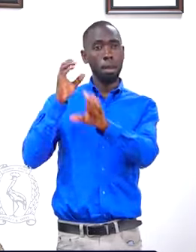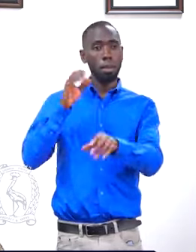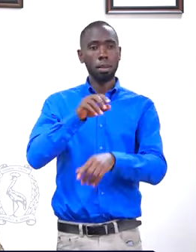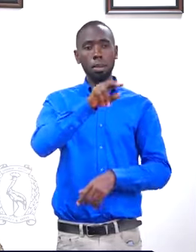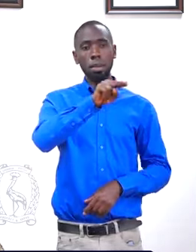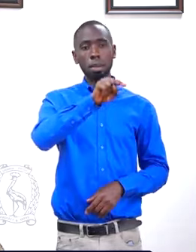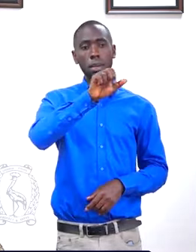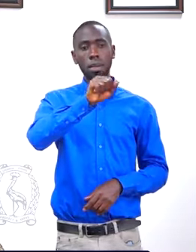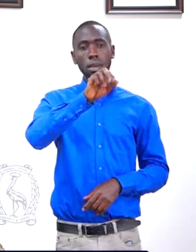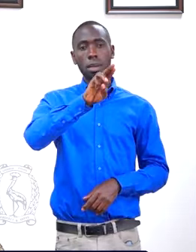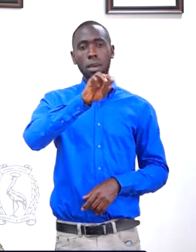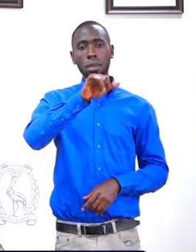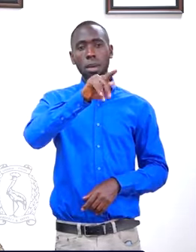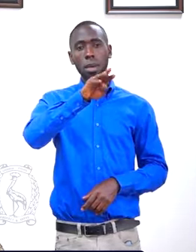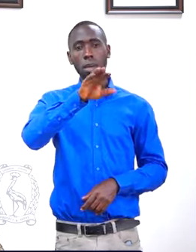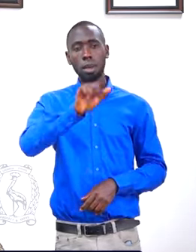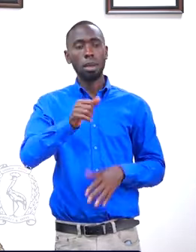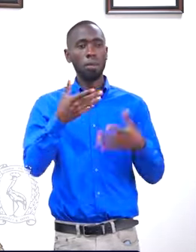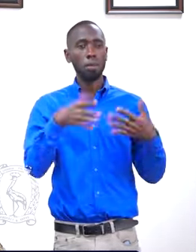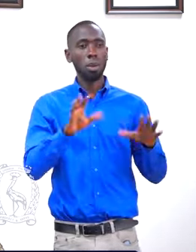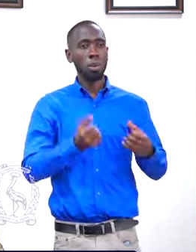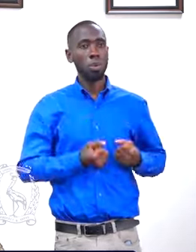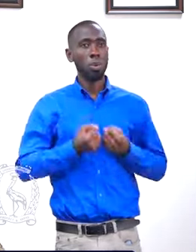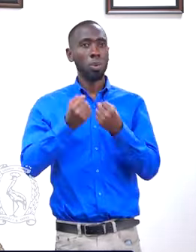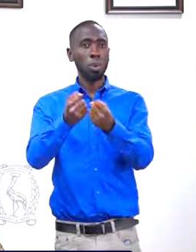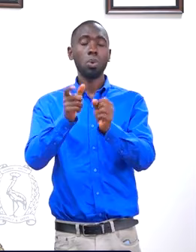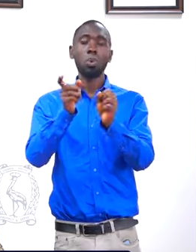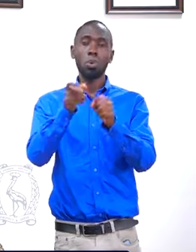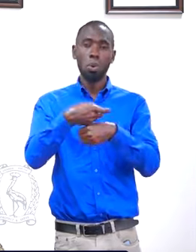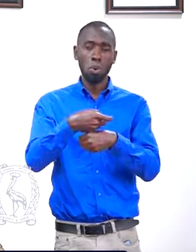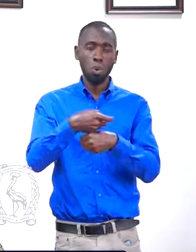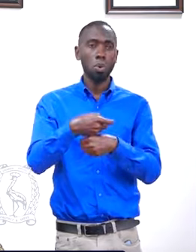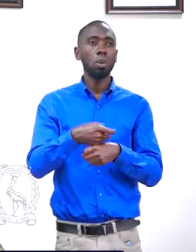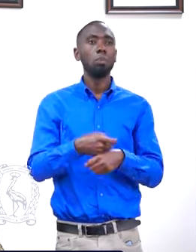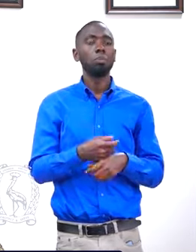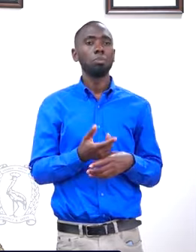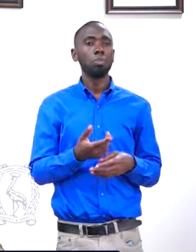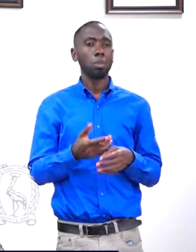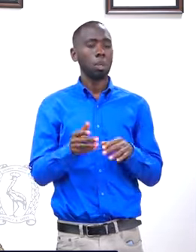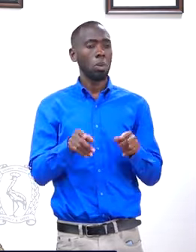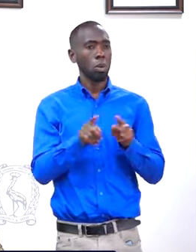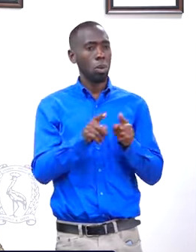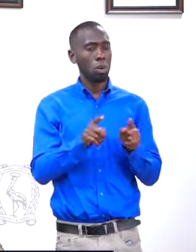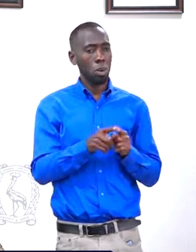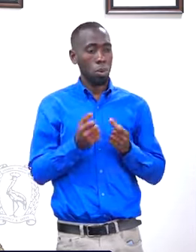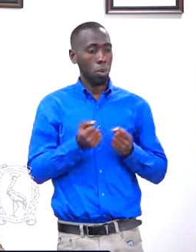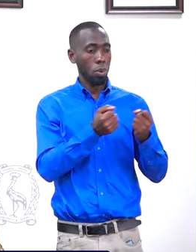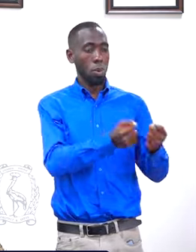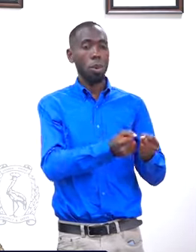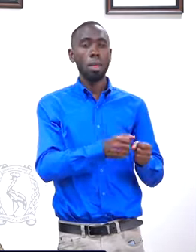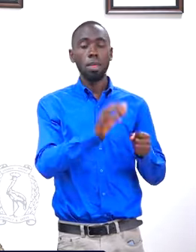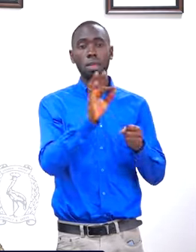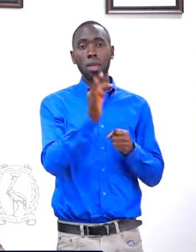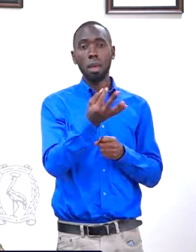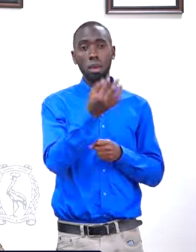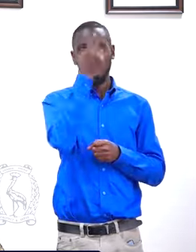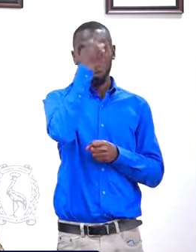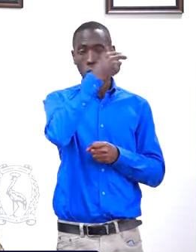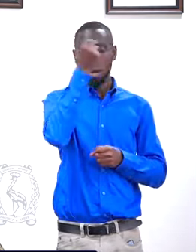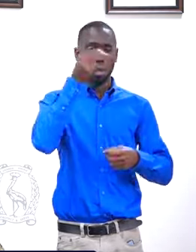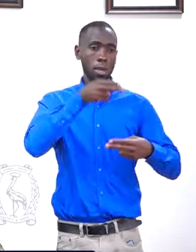And they proceeded to Gulu. Then he went on to drop the third student called Claire